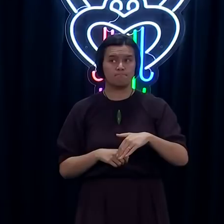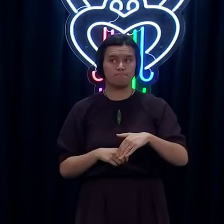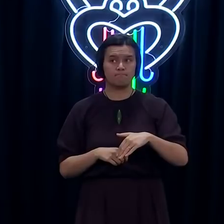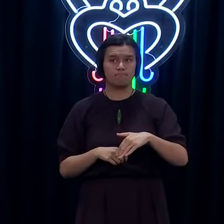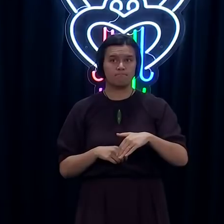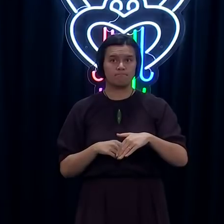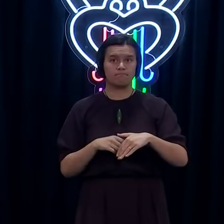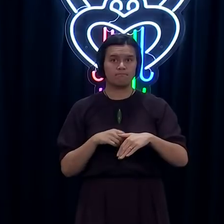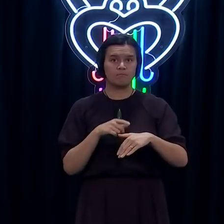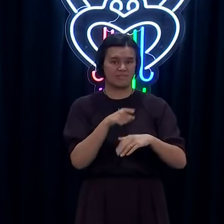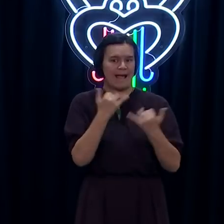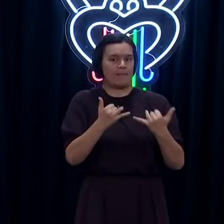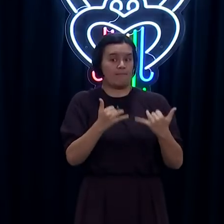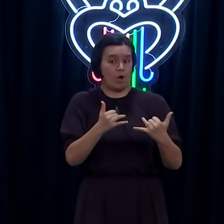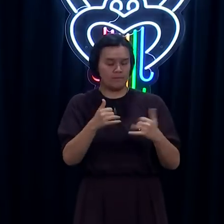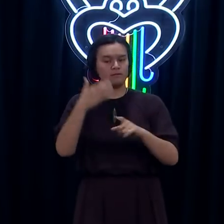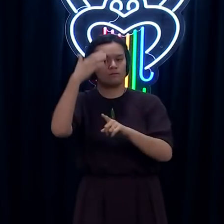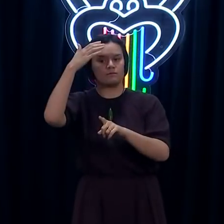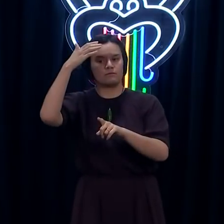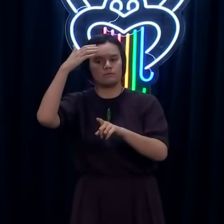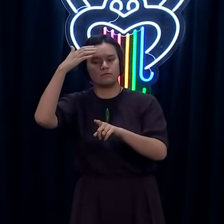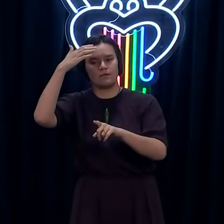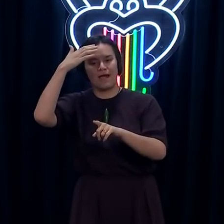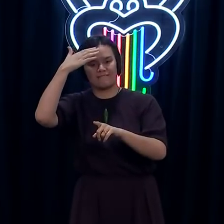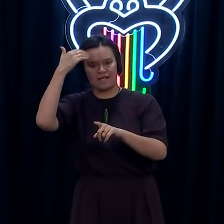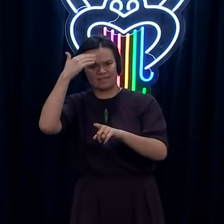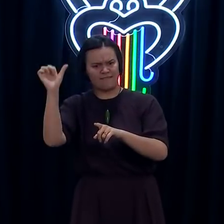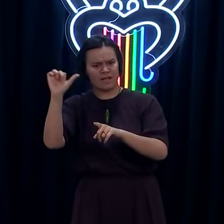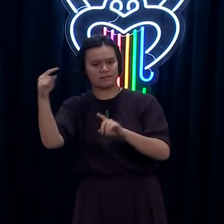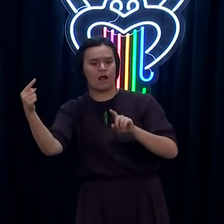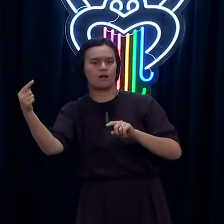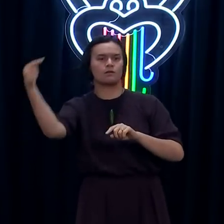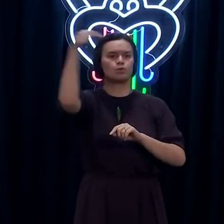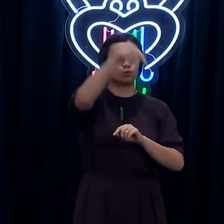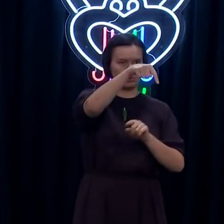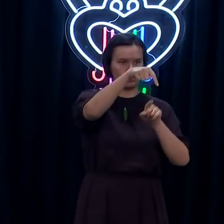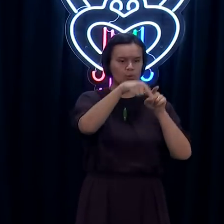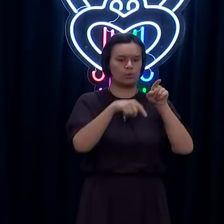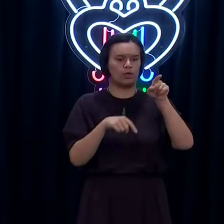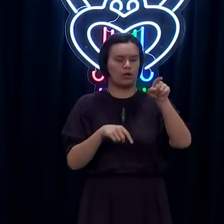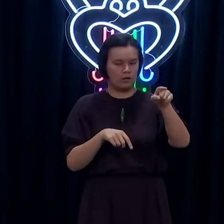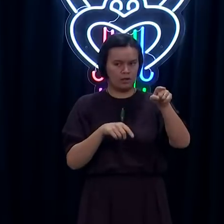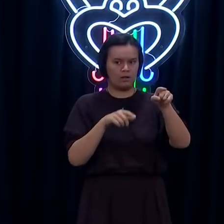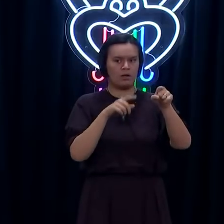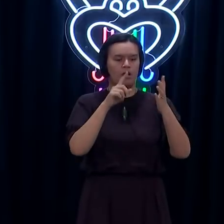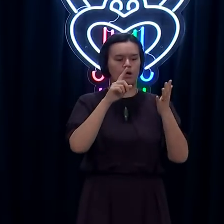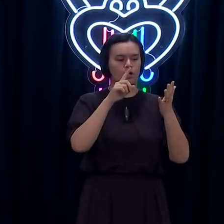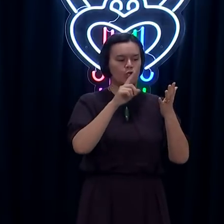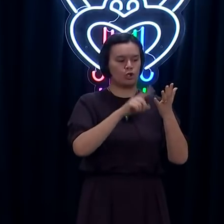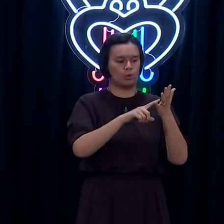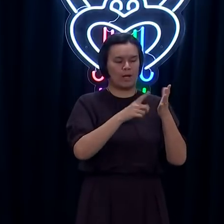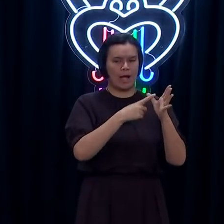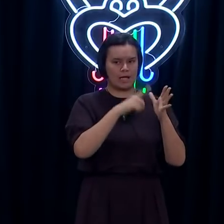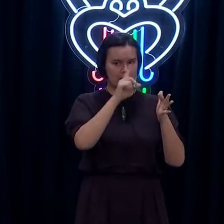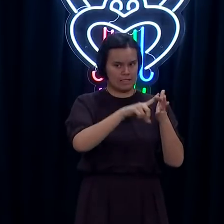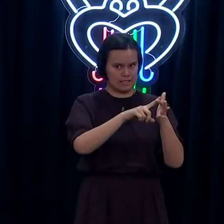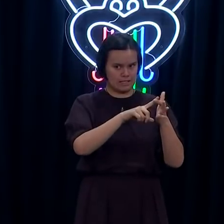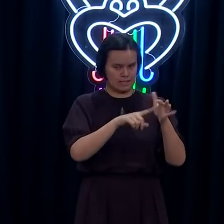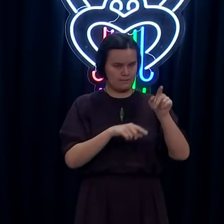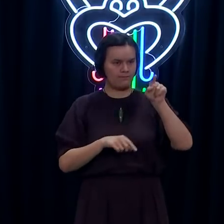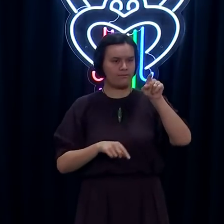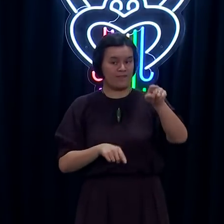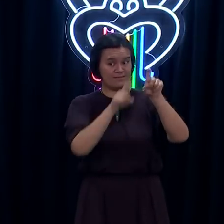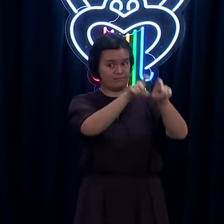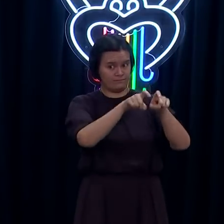their midpoint. They're at the moment on their way home and the majority of them but not all of them are able to be